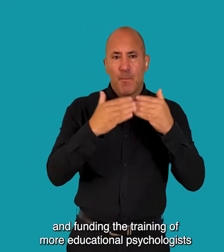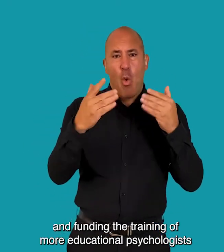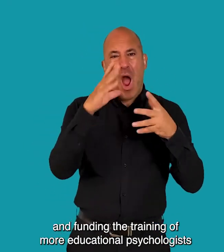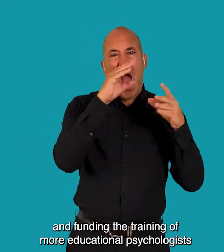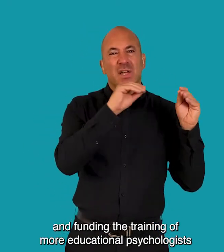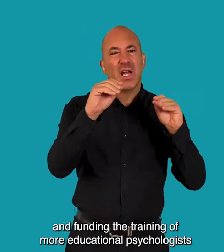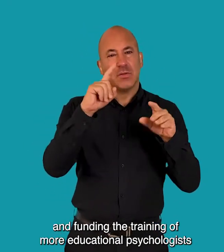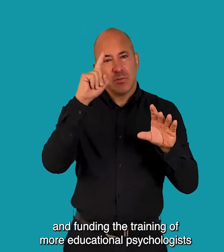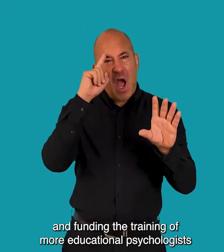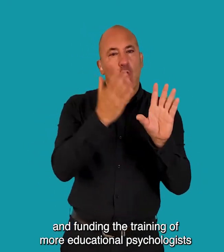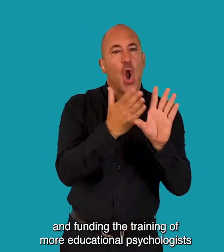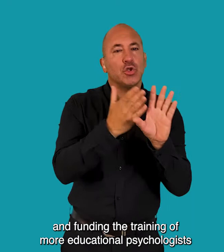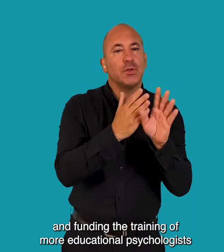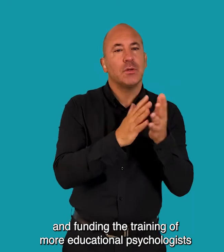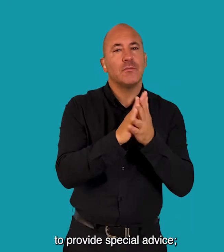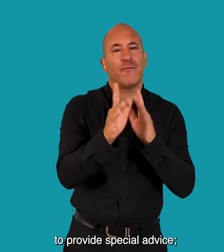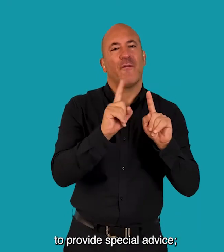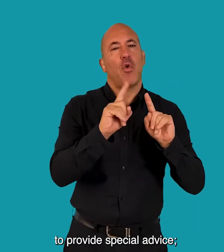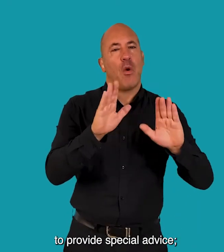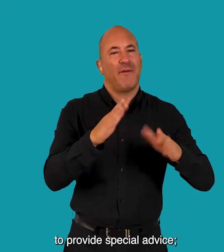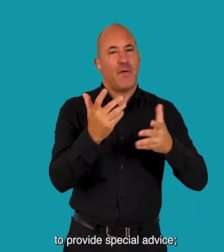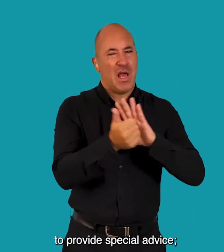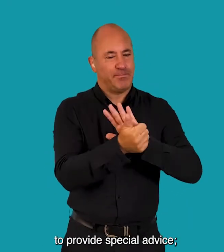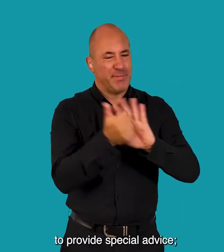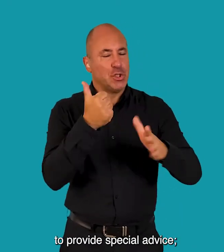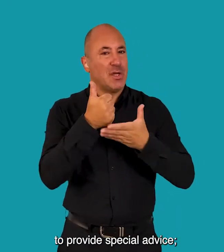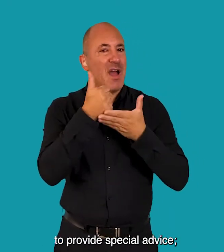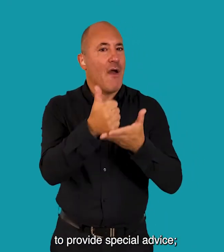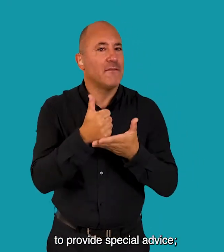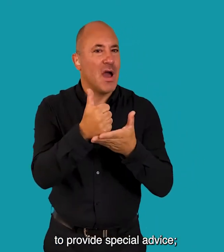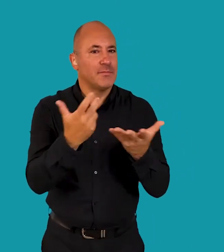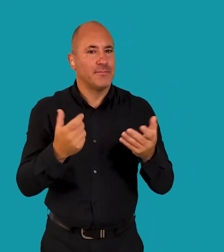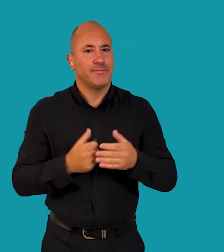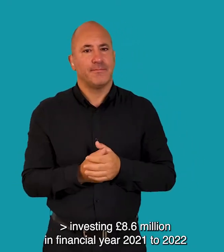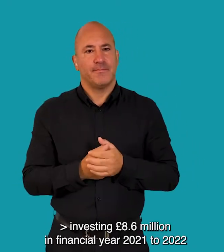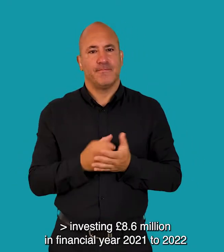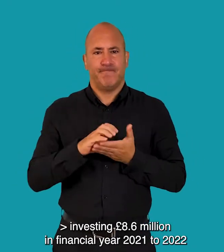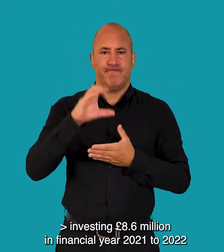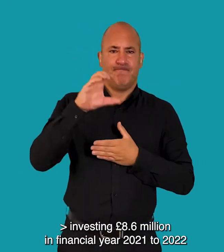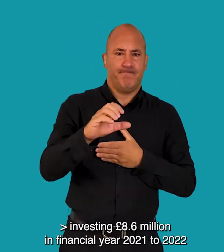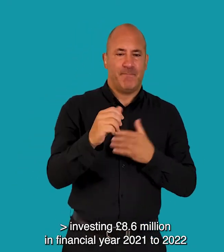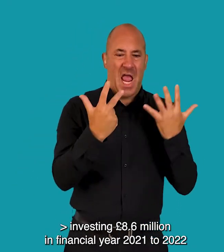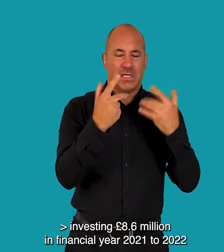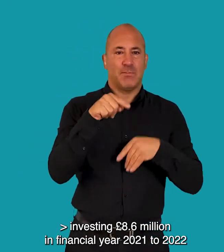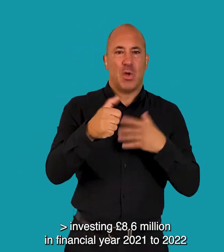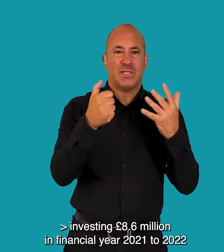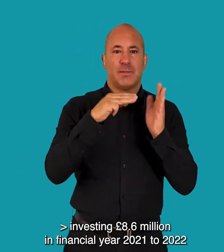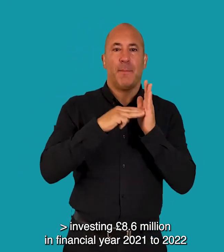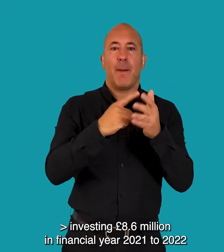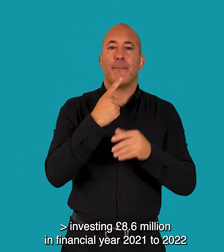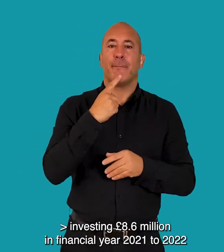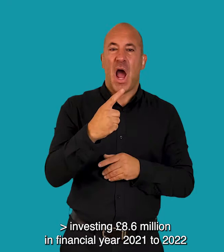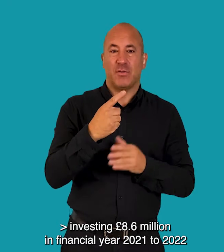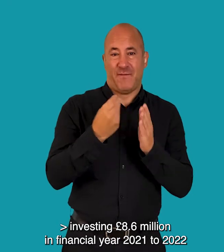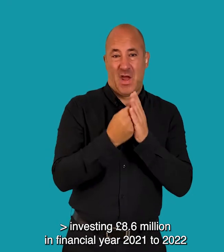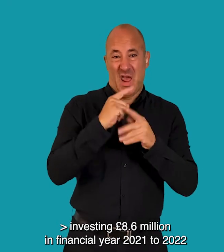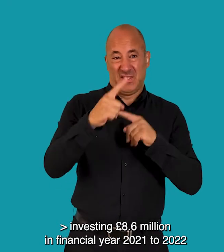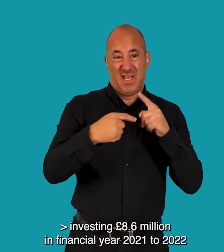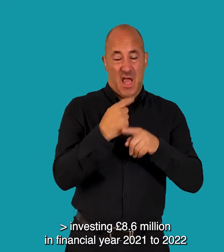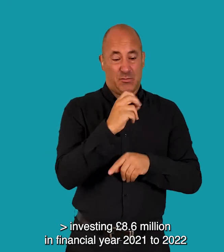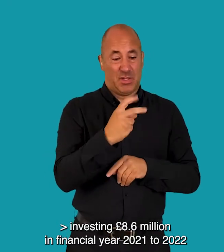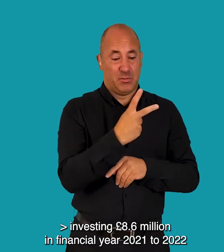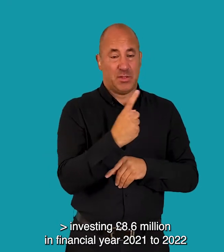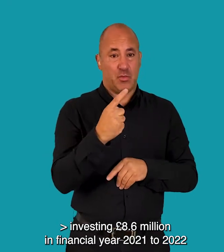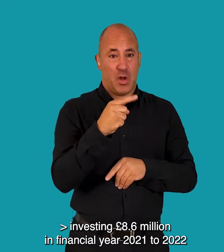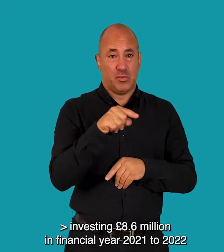more educational psychologists to provide special advice Investing £8.6 million in